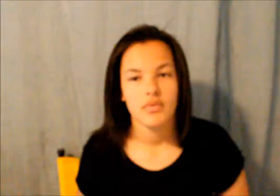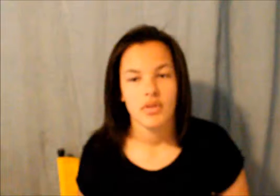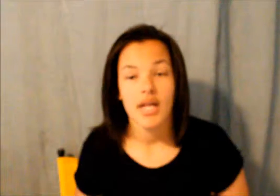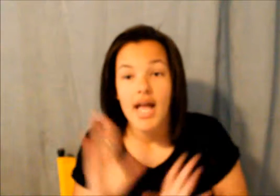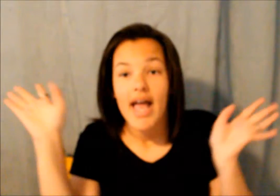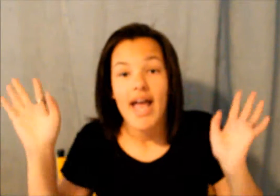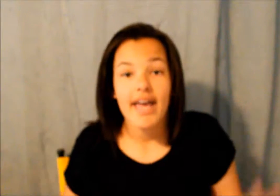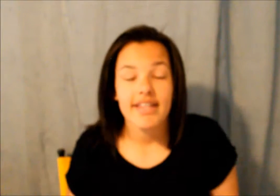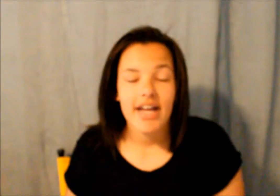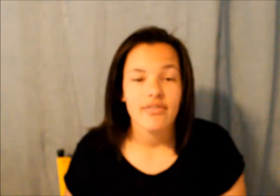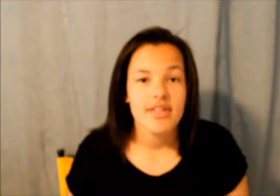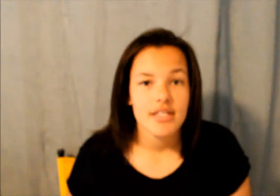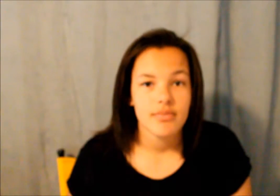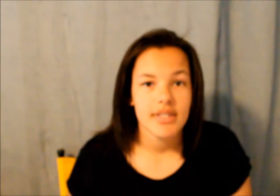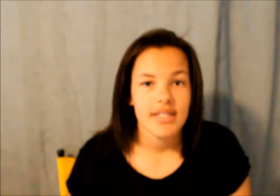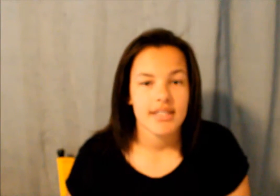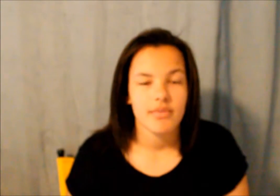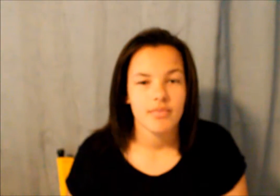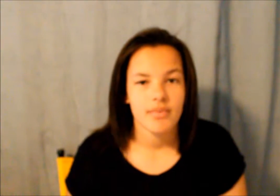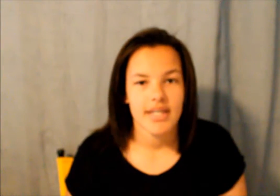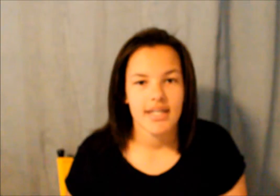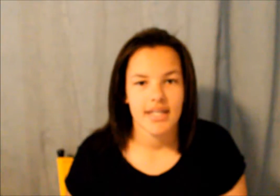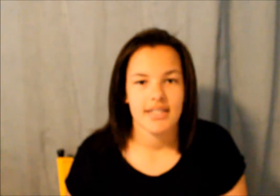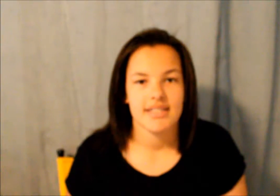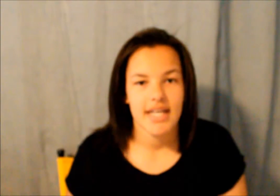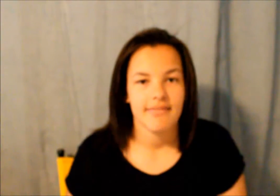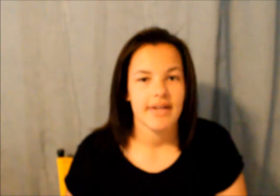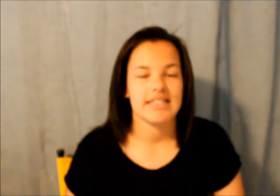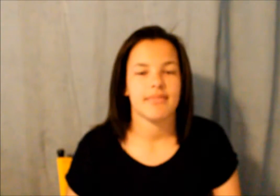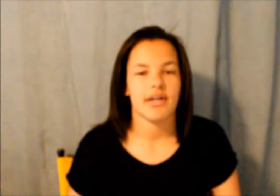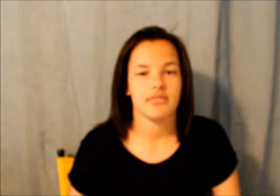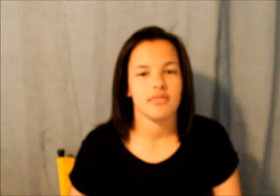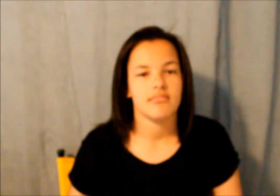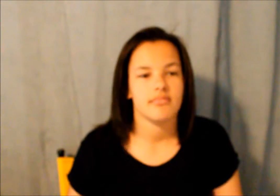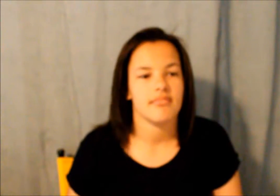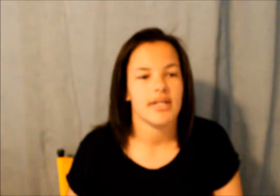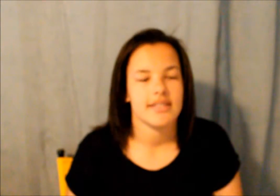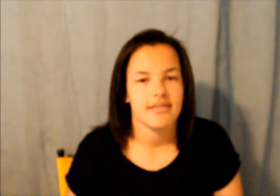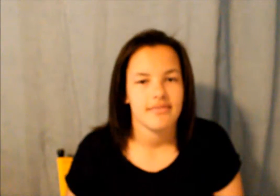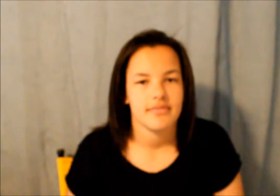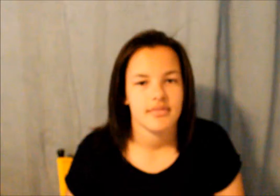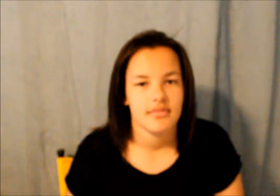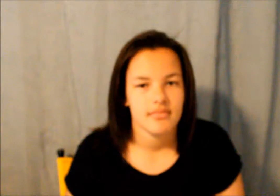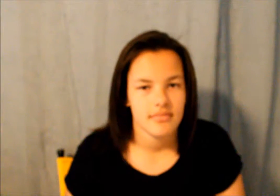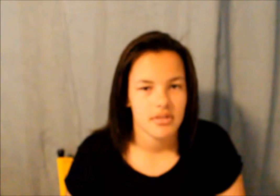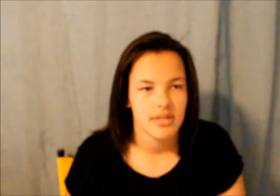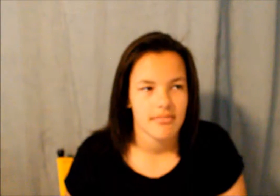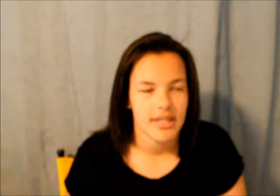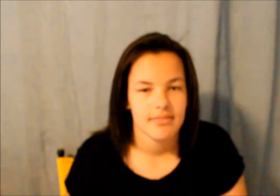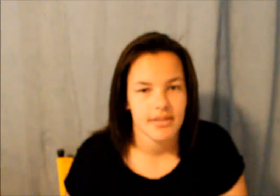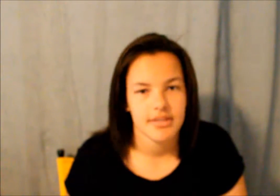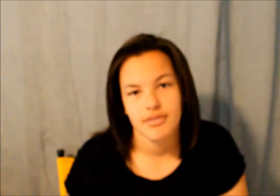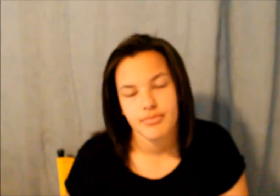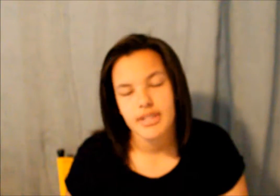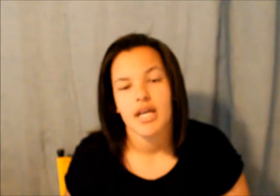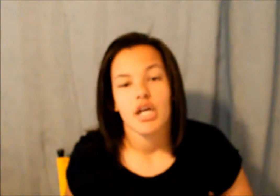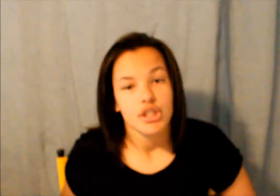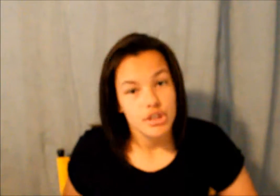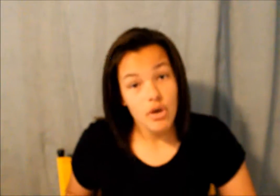hey there calvary this week it is 10 facts about myself or 10 facts about yourself week so